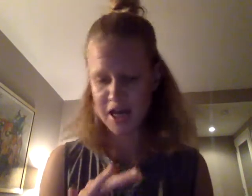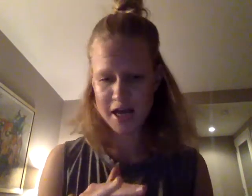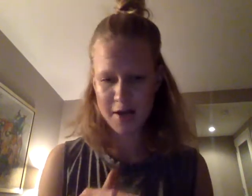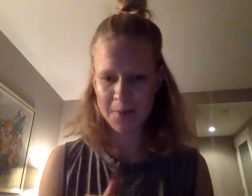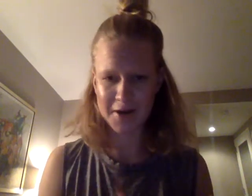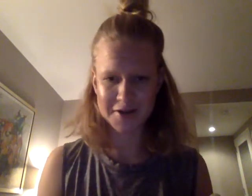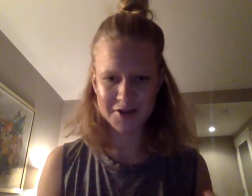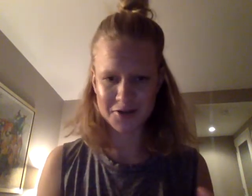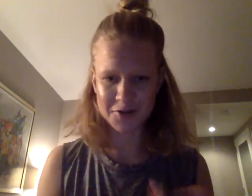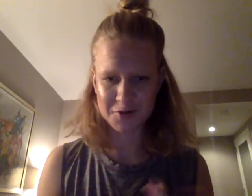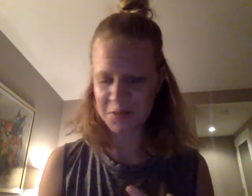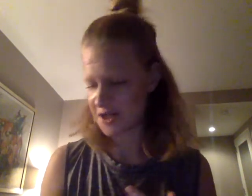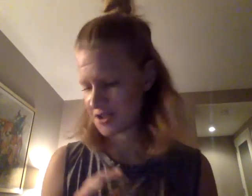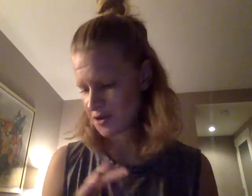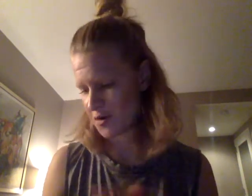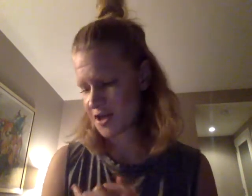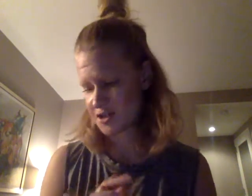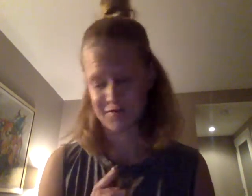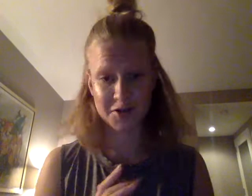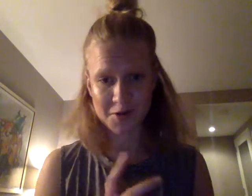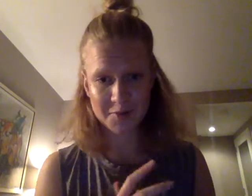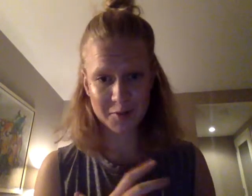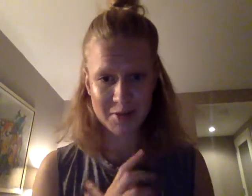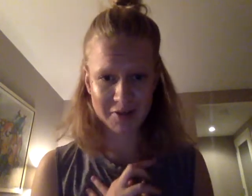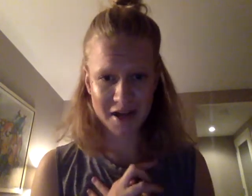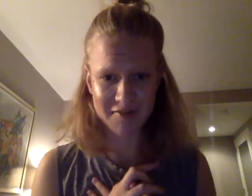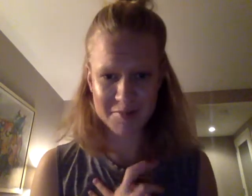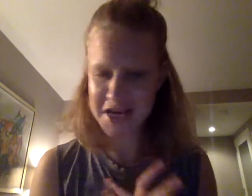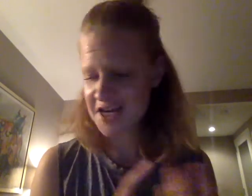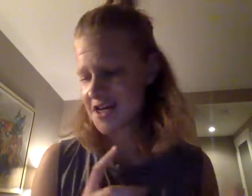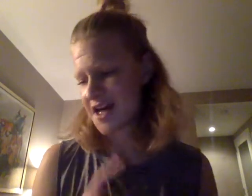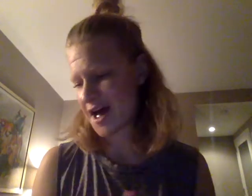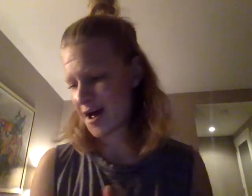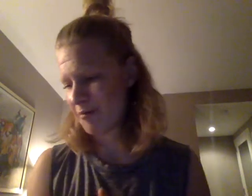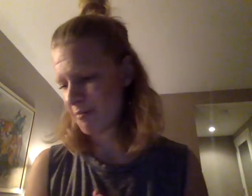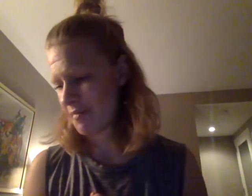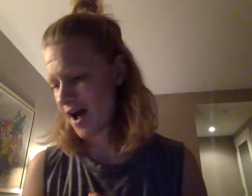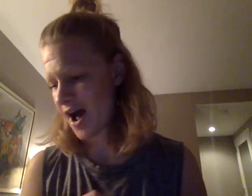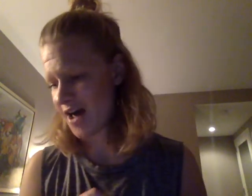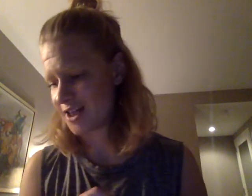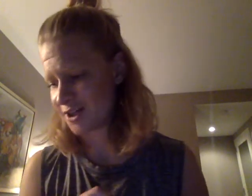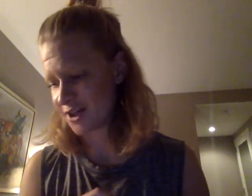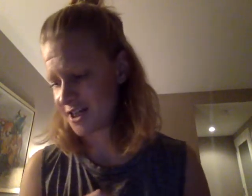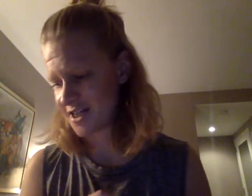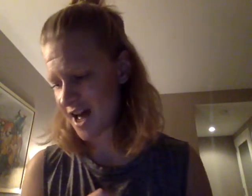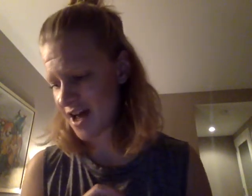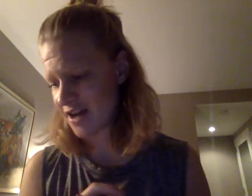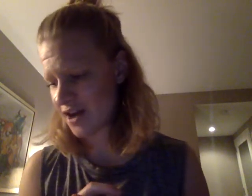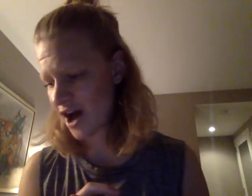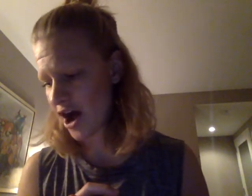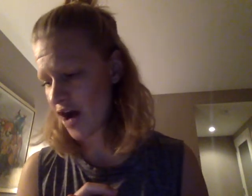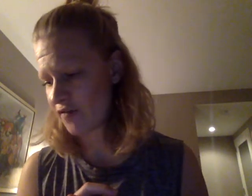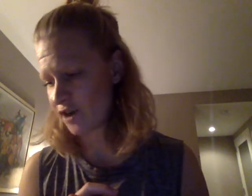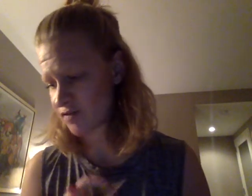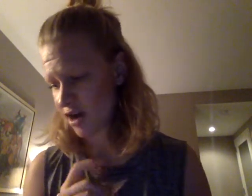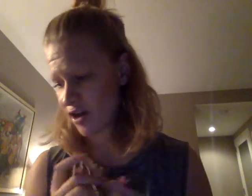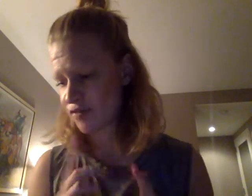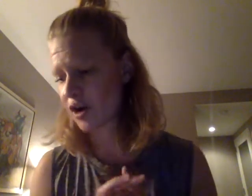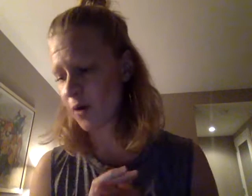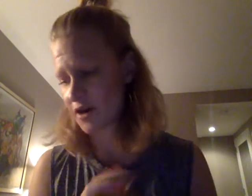want to touch on those three points. So to the first one, will people laugh at me? I learned that, first of all, three quarters